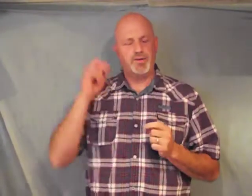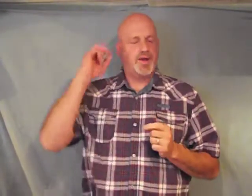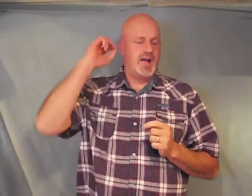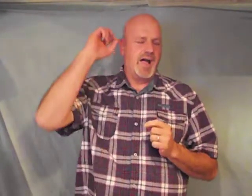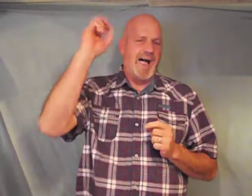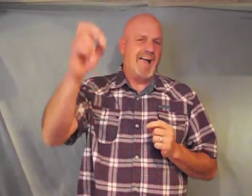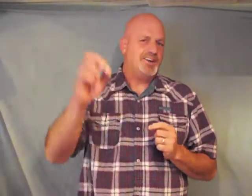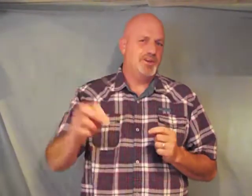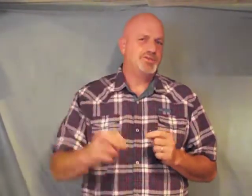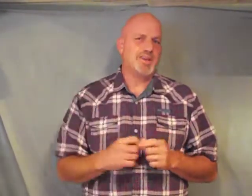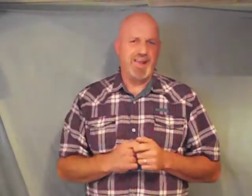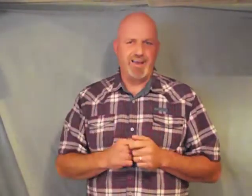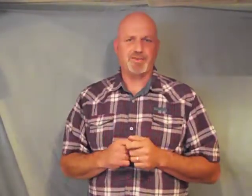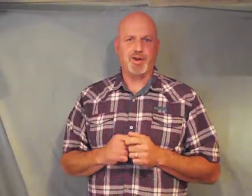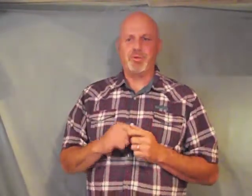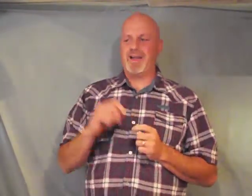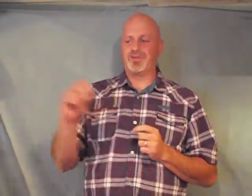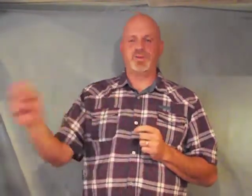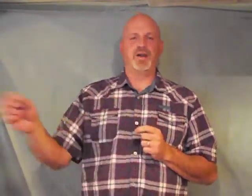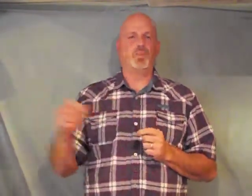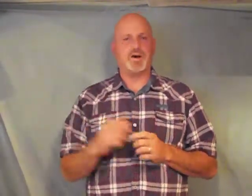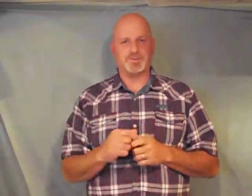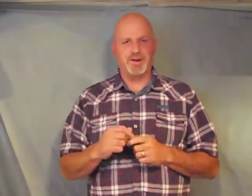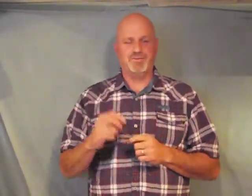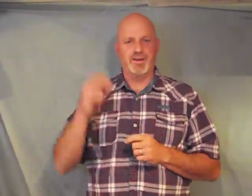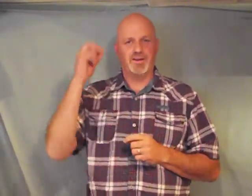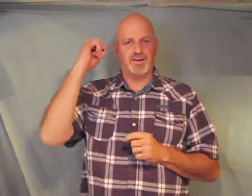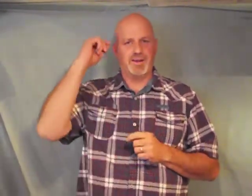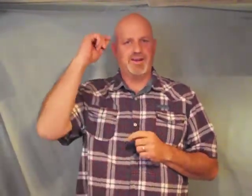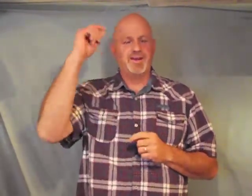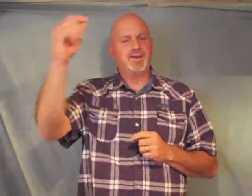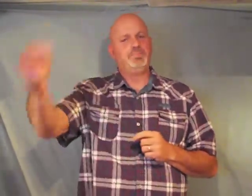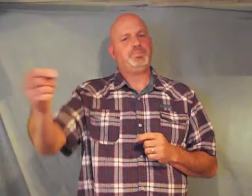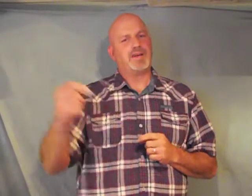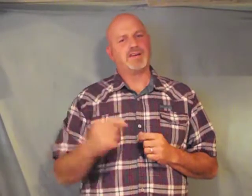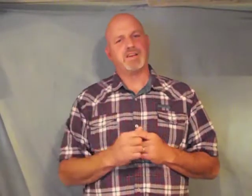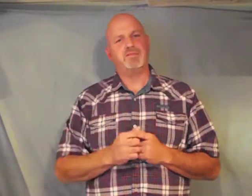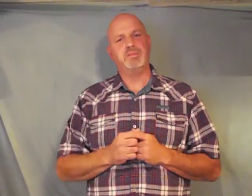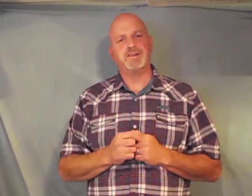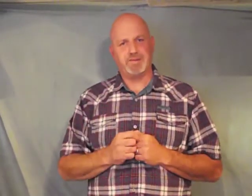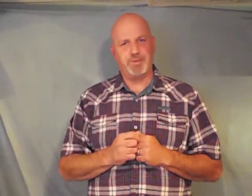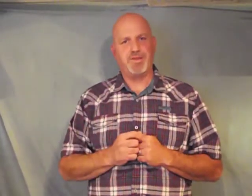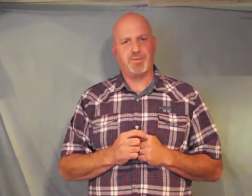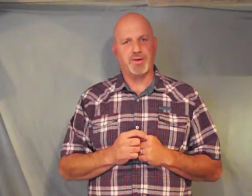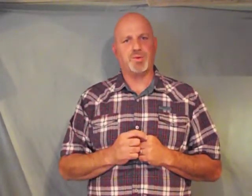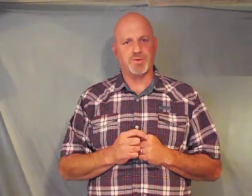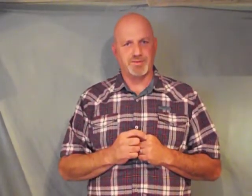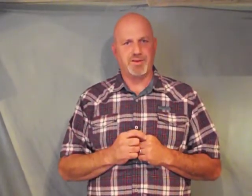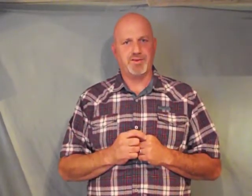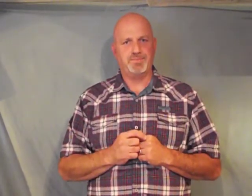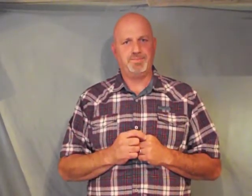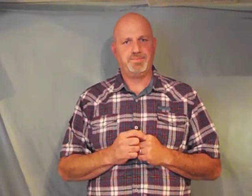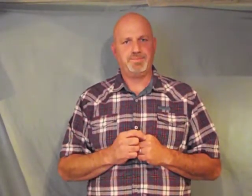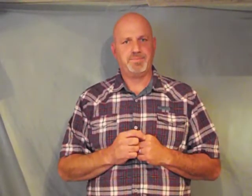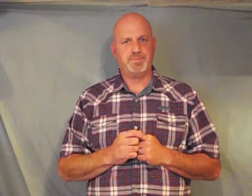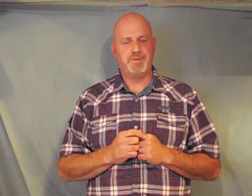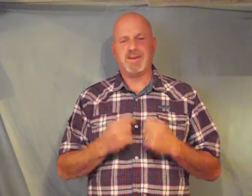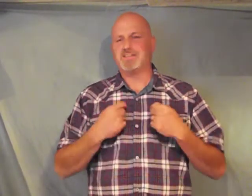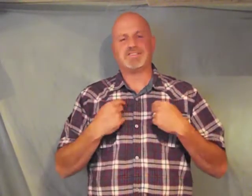I usually have to go back through and watch my video again because I've missed about three quarters of it because it's